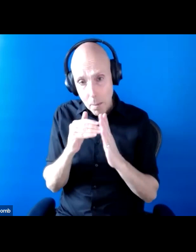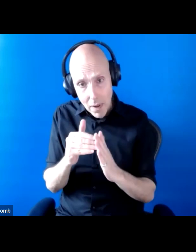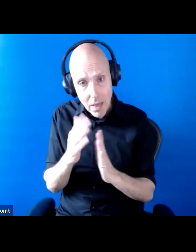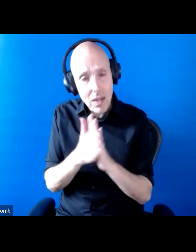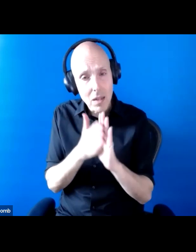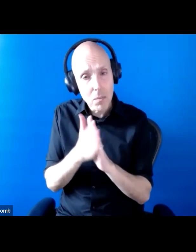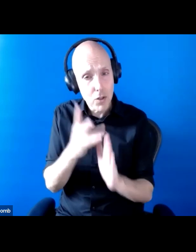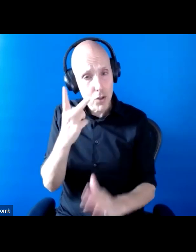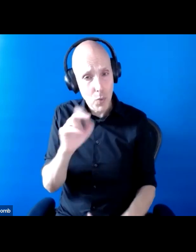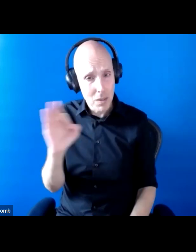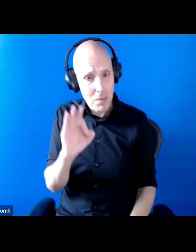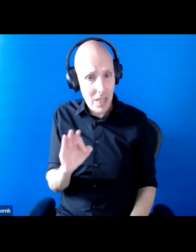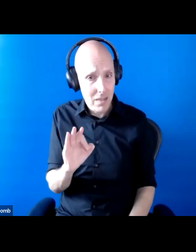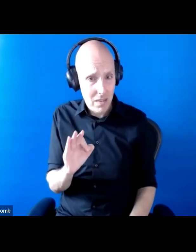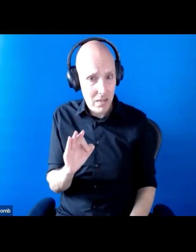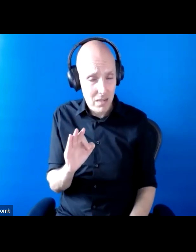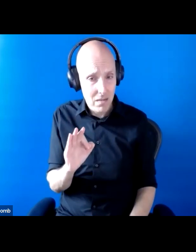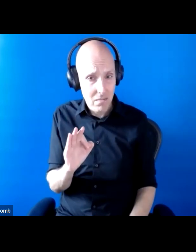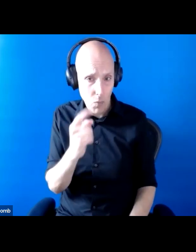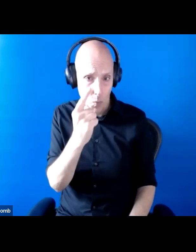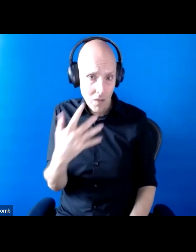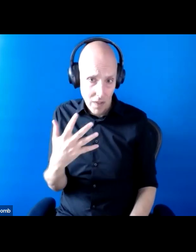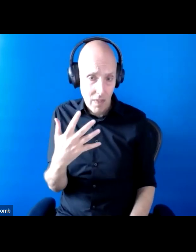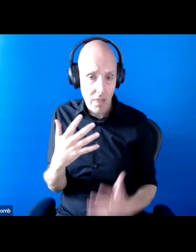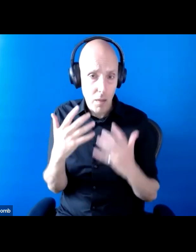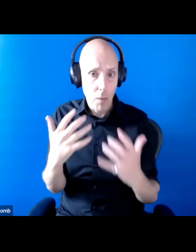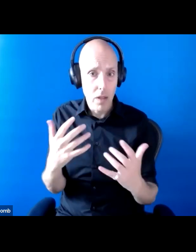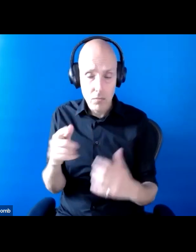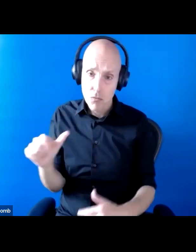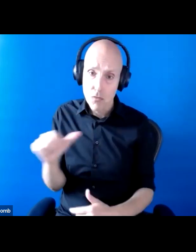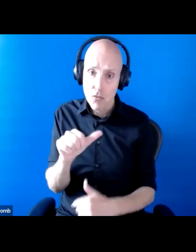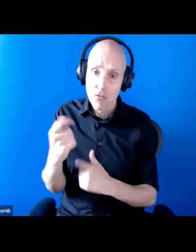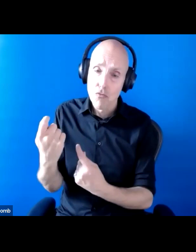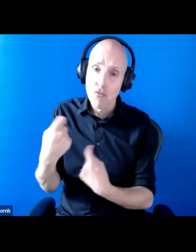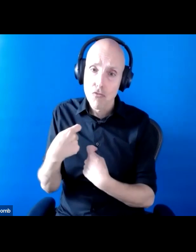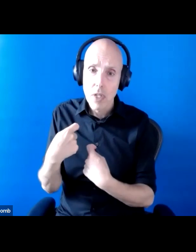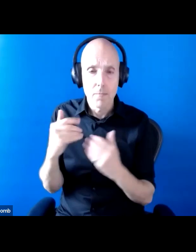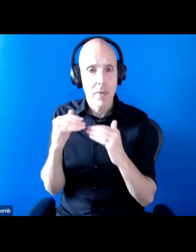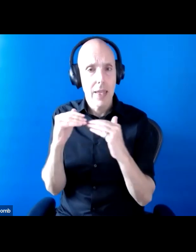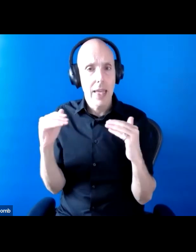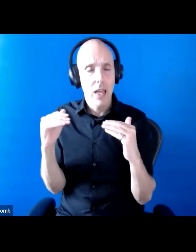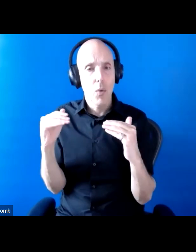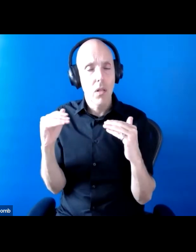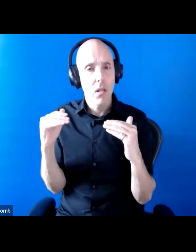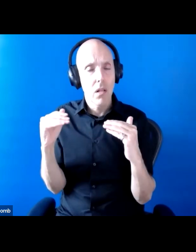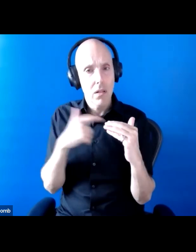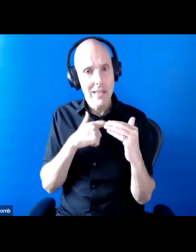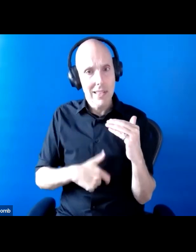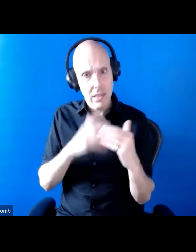and we should be treated as equal citizens. I don't think with